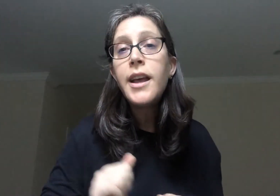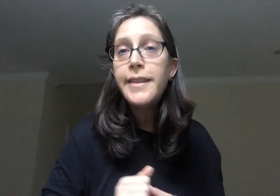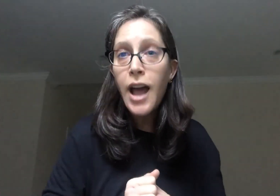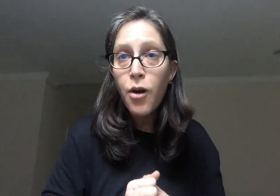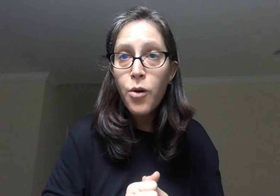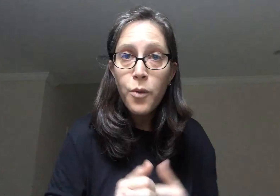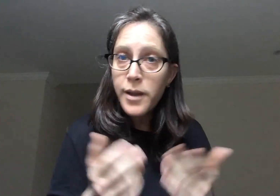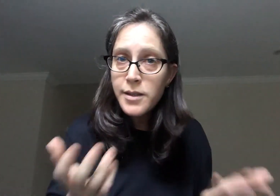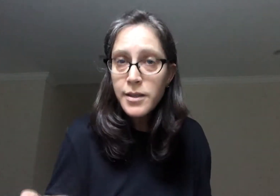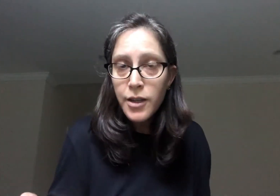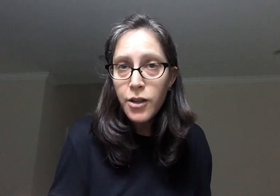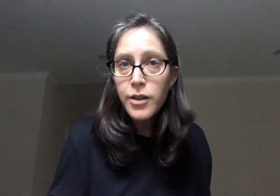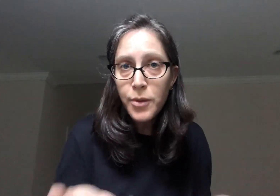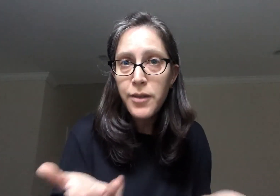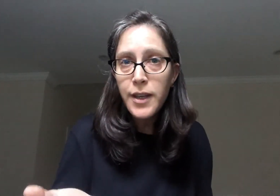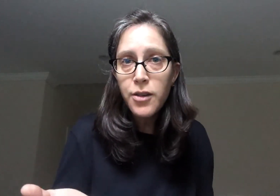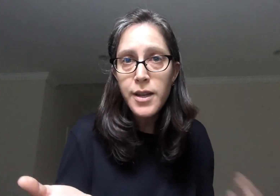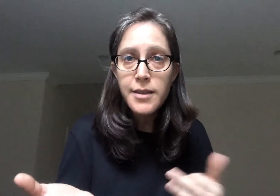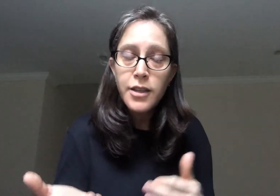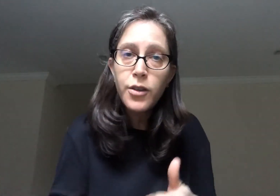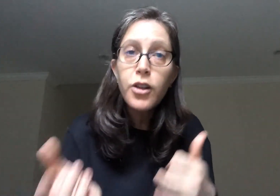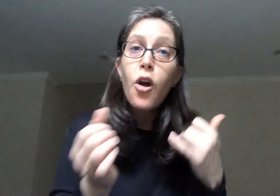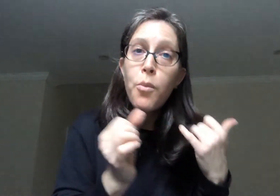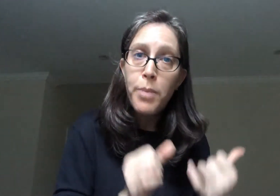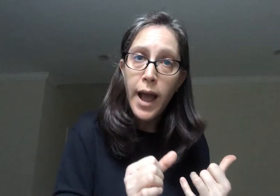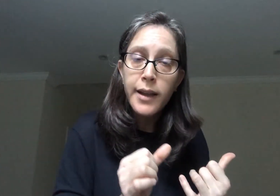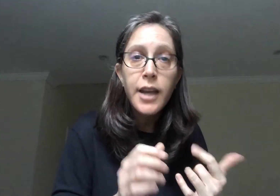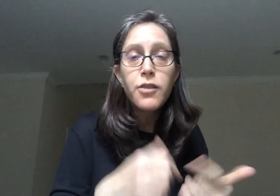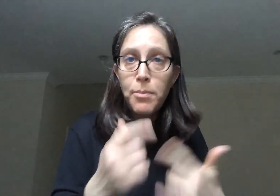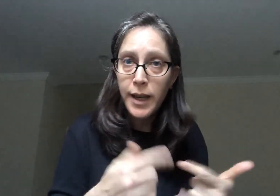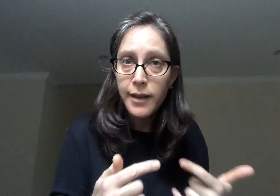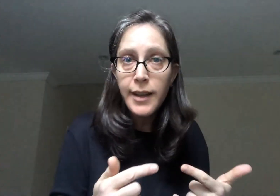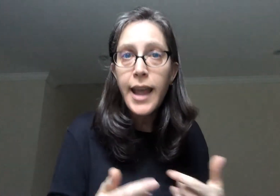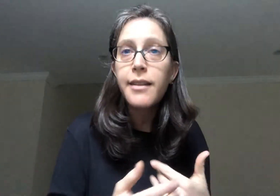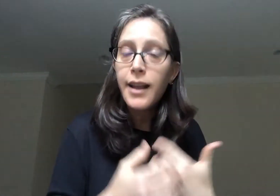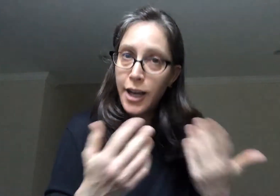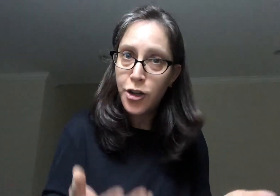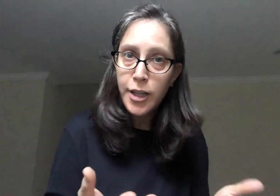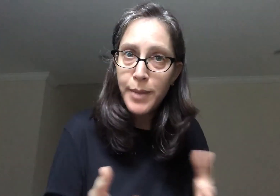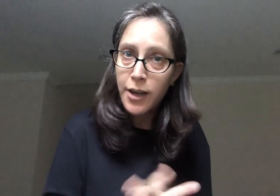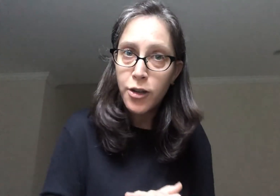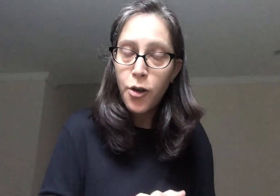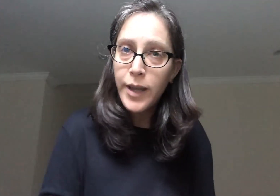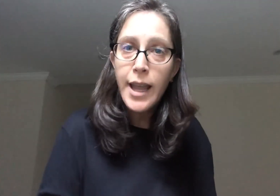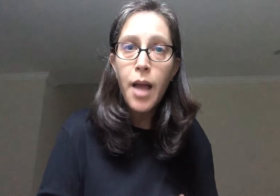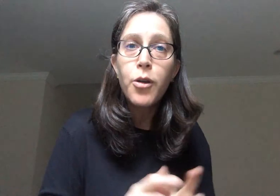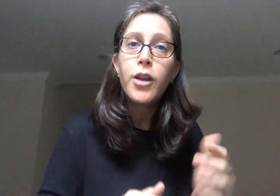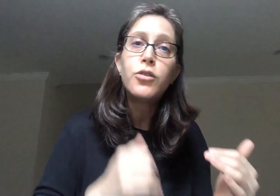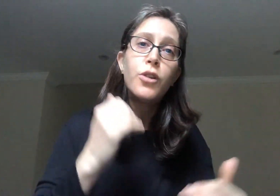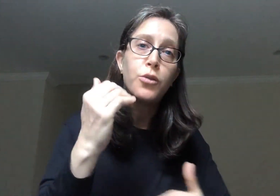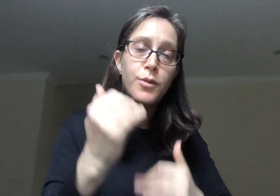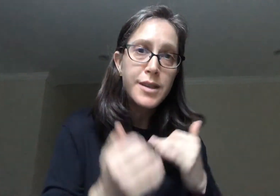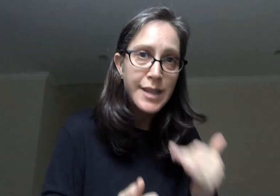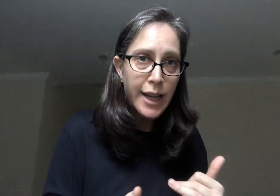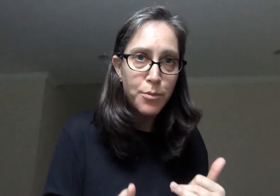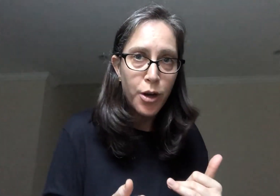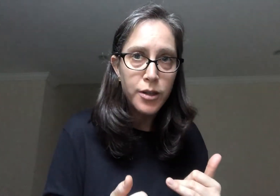Now what's good with the video is that you can go back and repeat it and learn it better. Okay. I'm going to go to the second part.